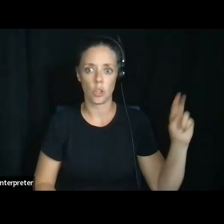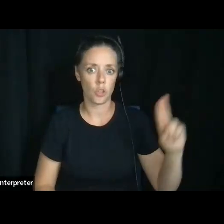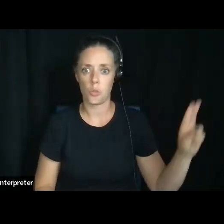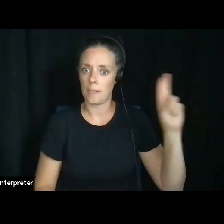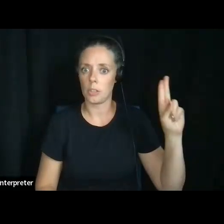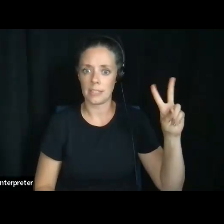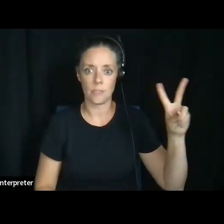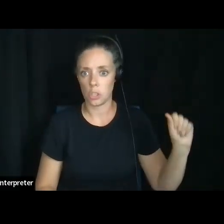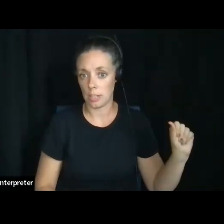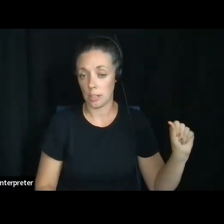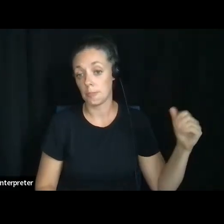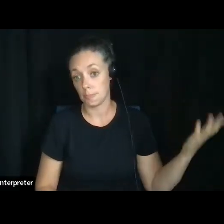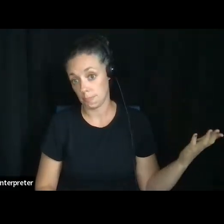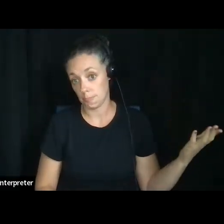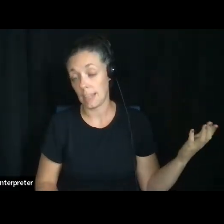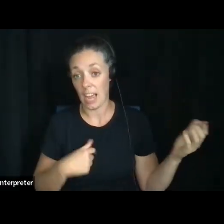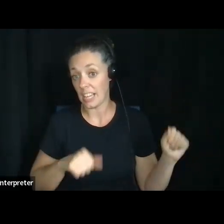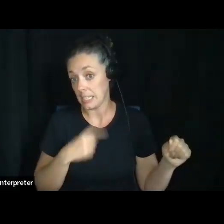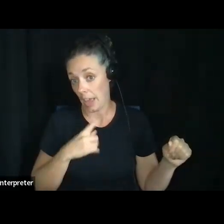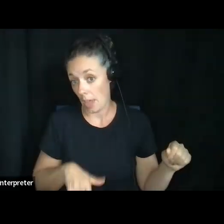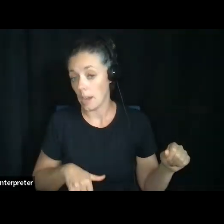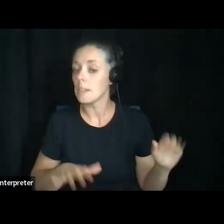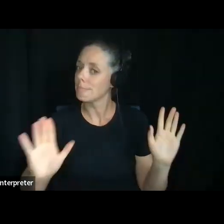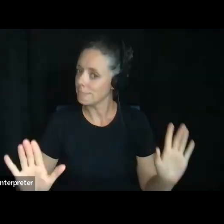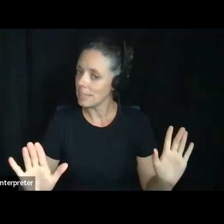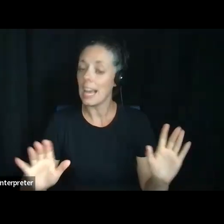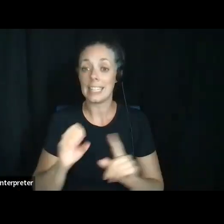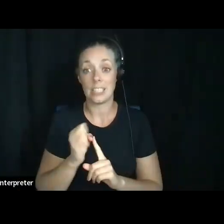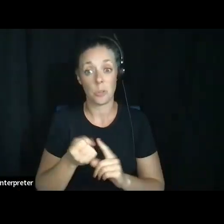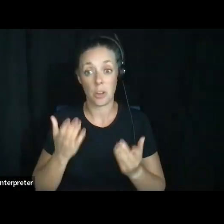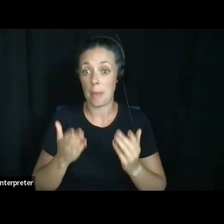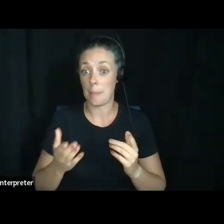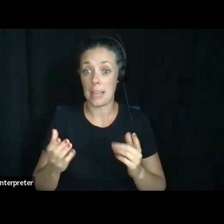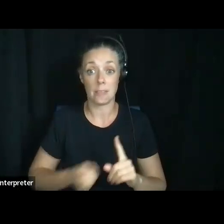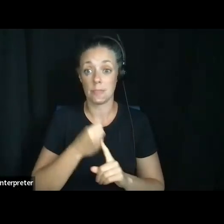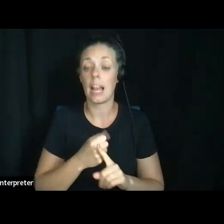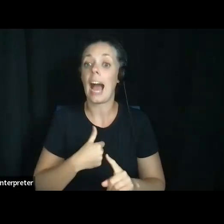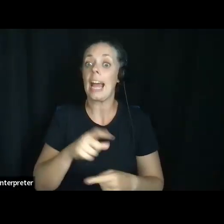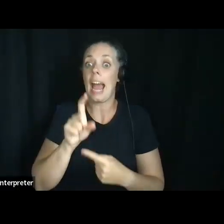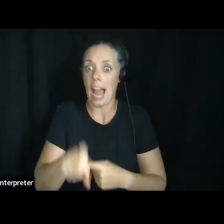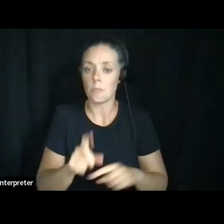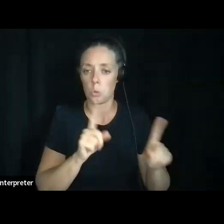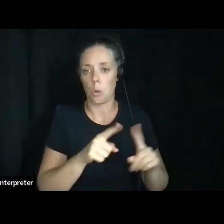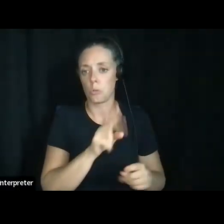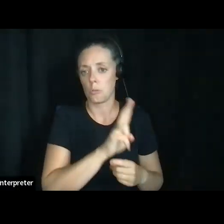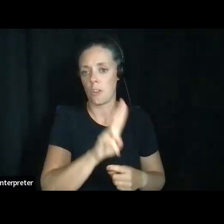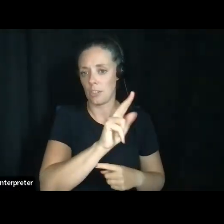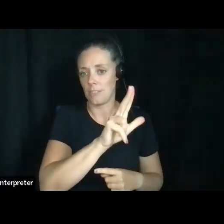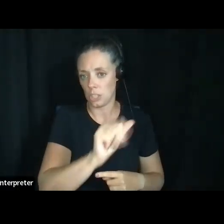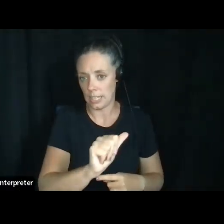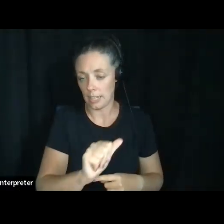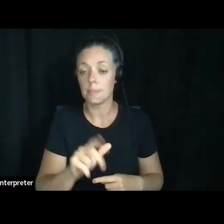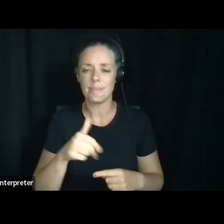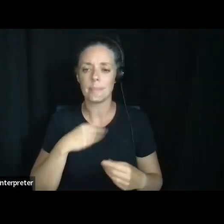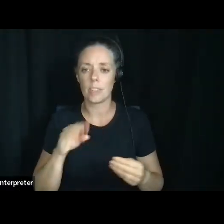but situation may happen where I may need to go to University of Virginia. Give you an example. Uh, many